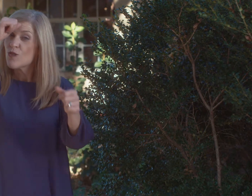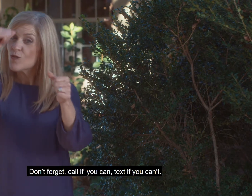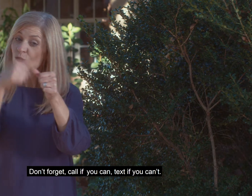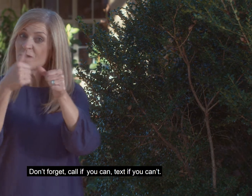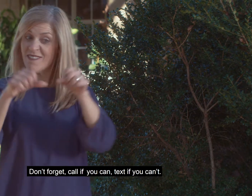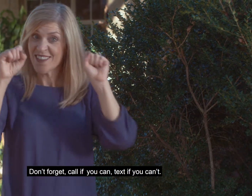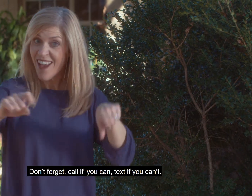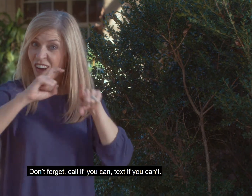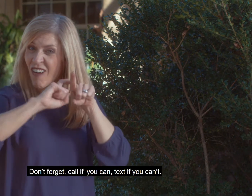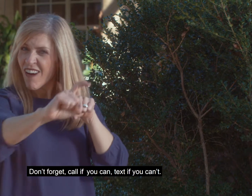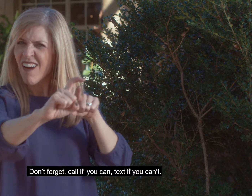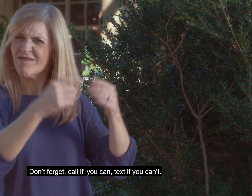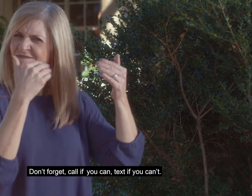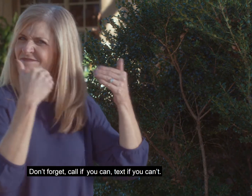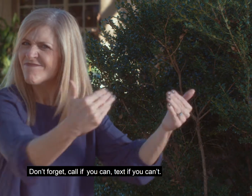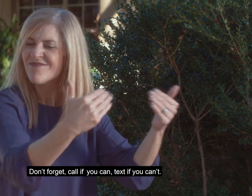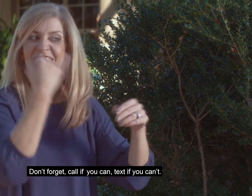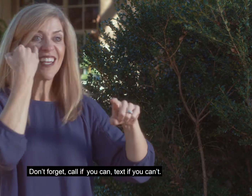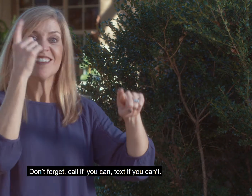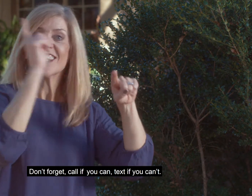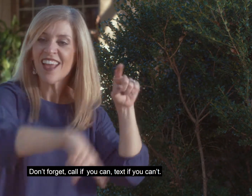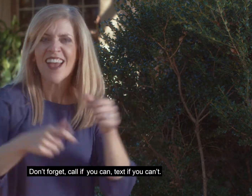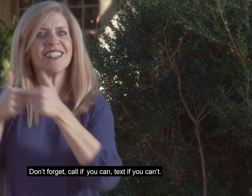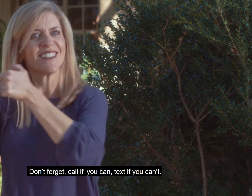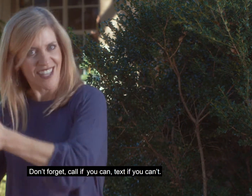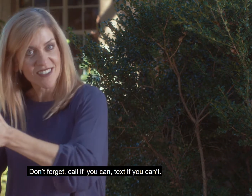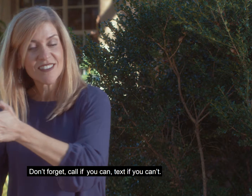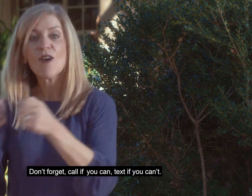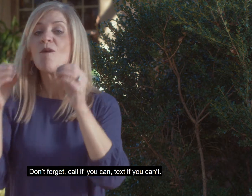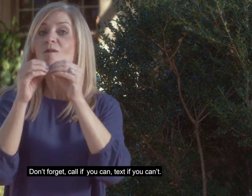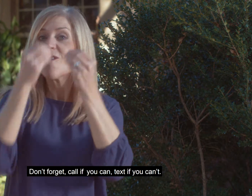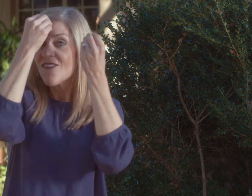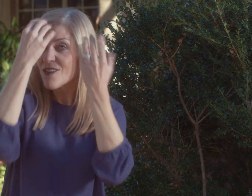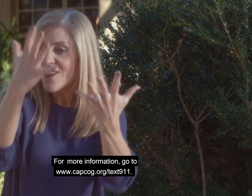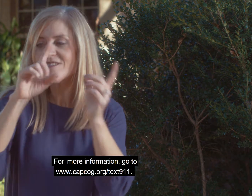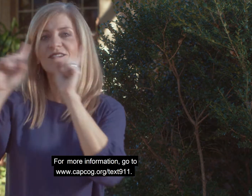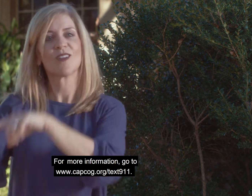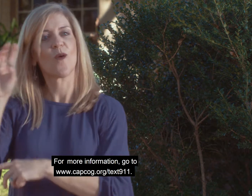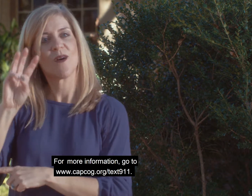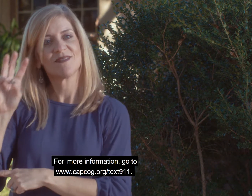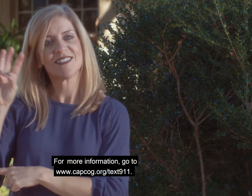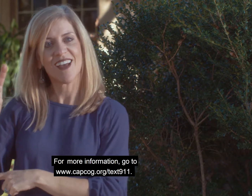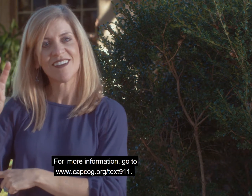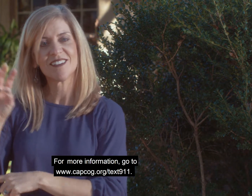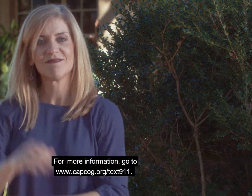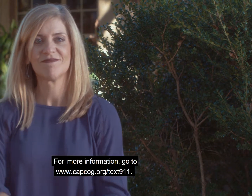Don't forget. Call if you can. Text if you can't. For more information, go to capcog.org